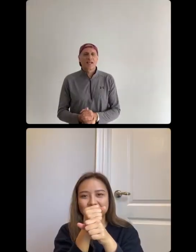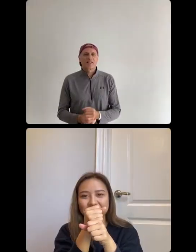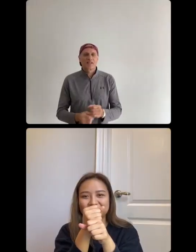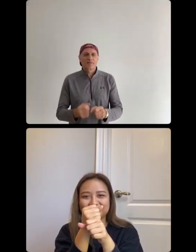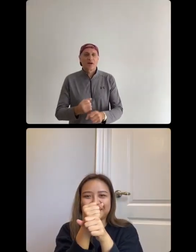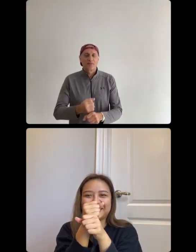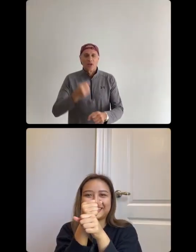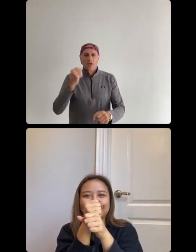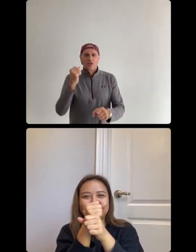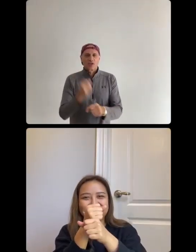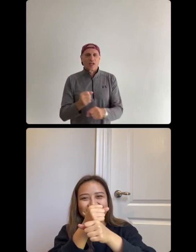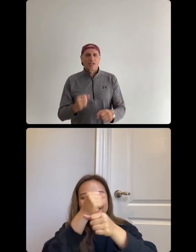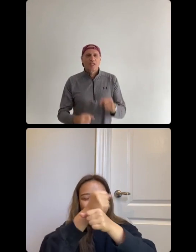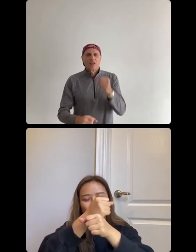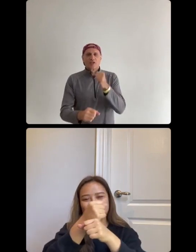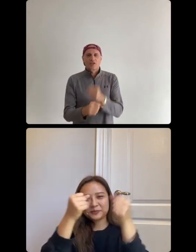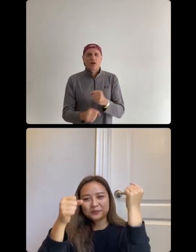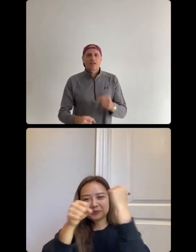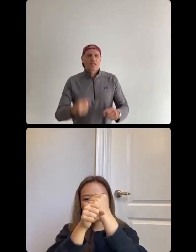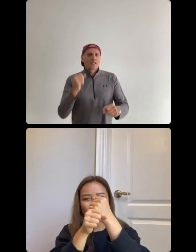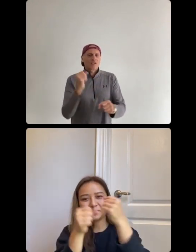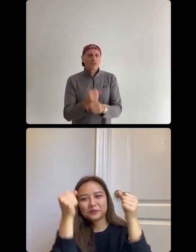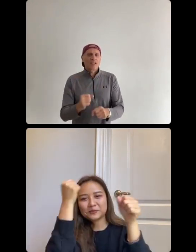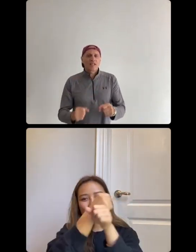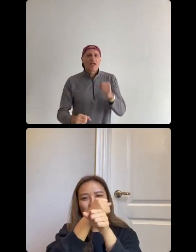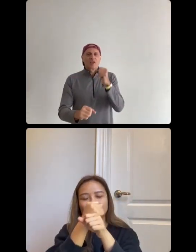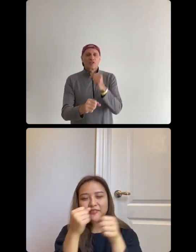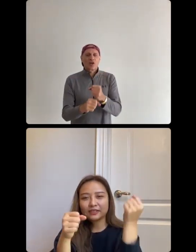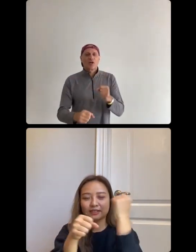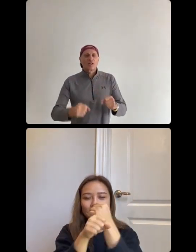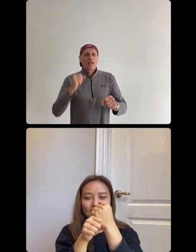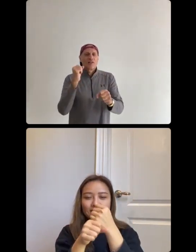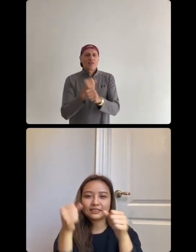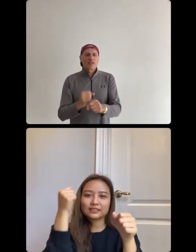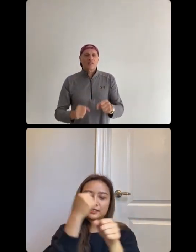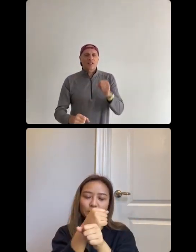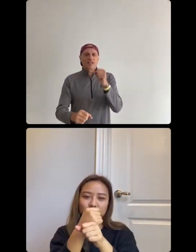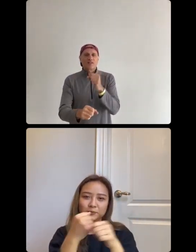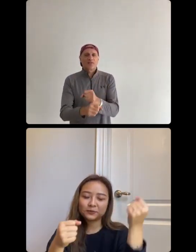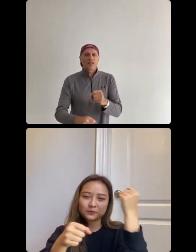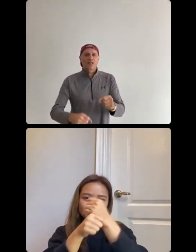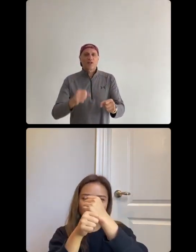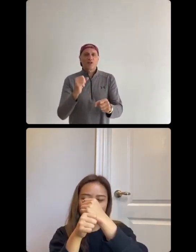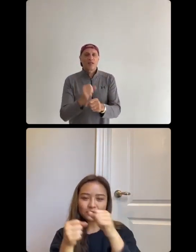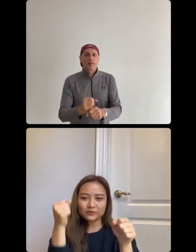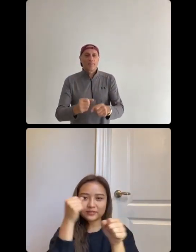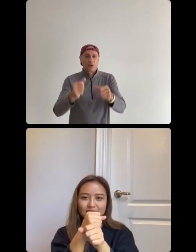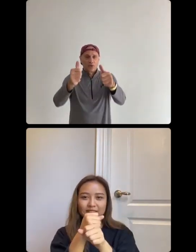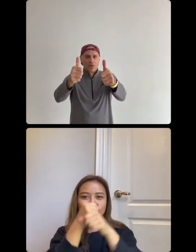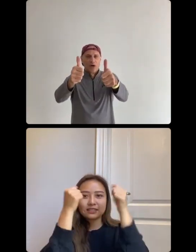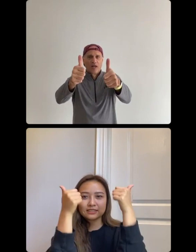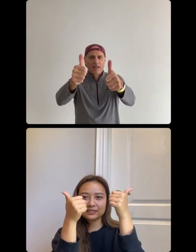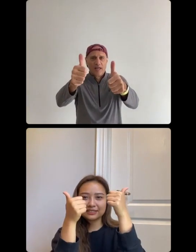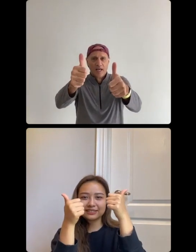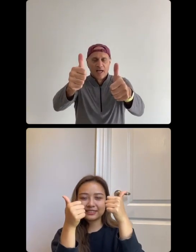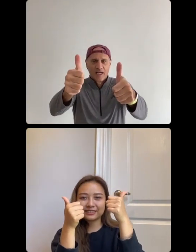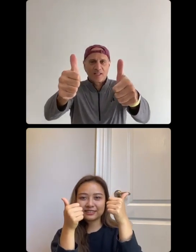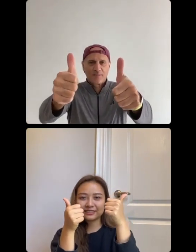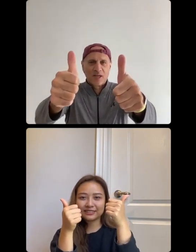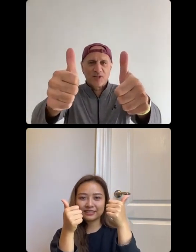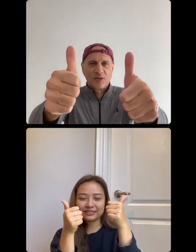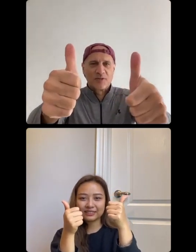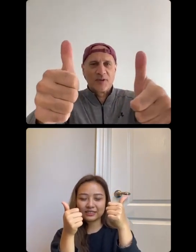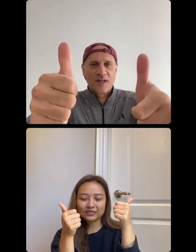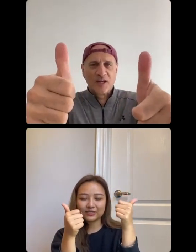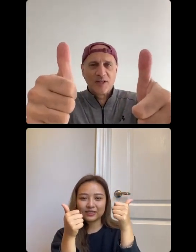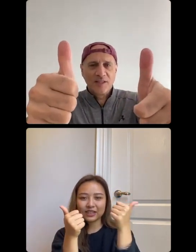Okay. So here we go. Stink, stonk, stink, stonk. This is finger number one. A